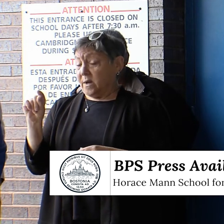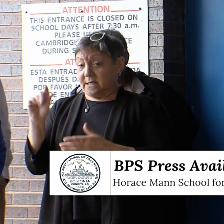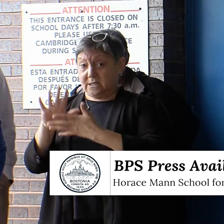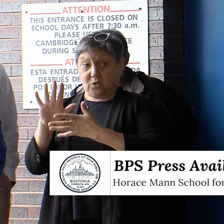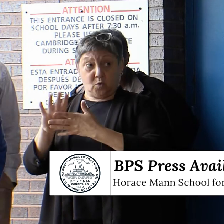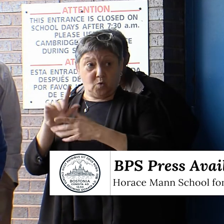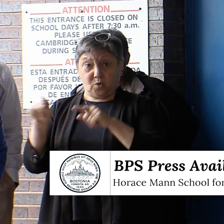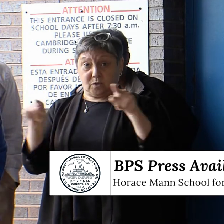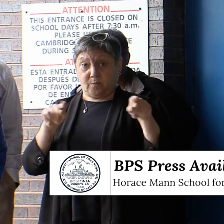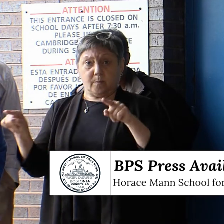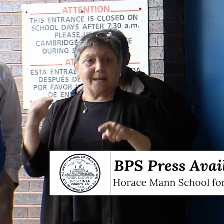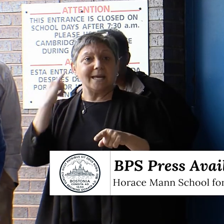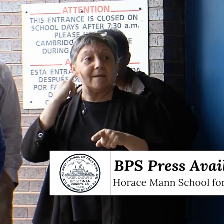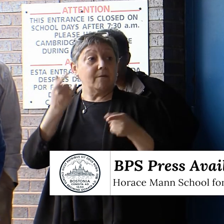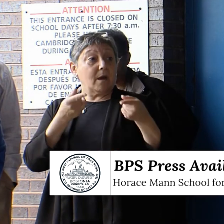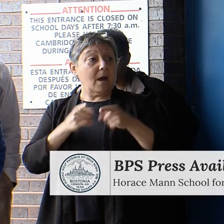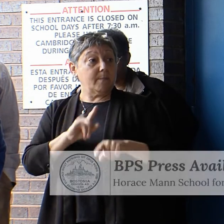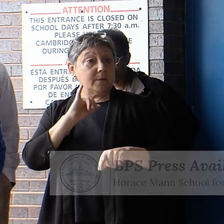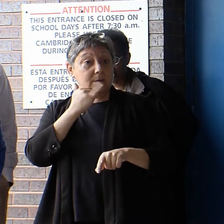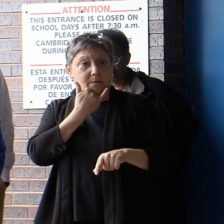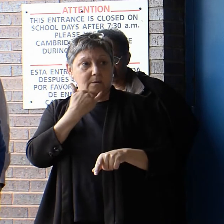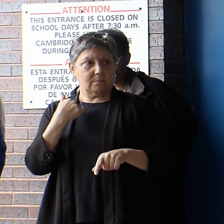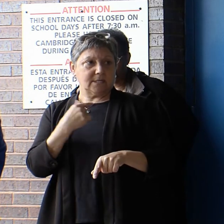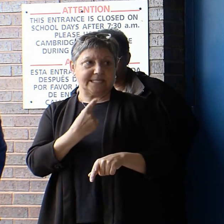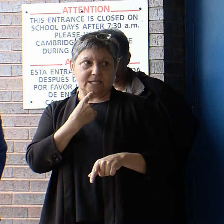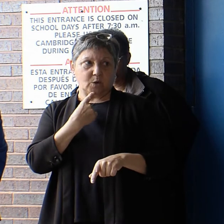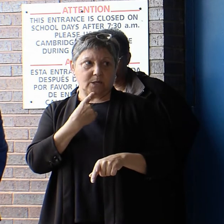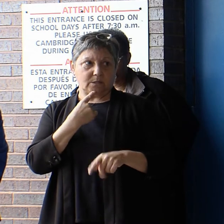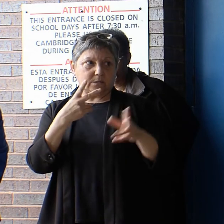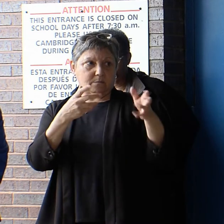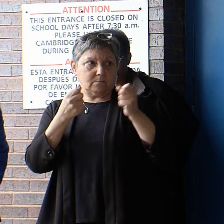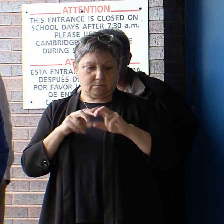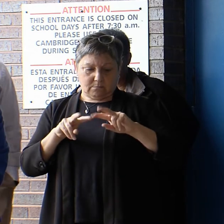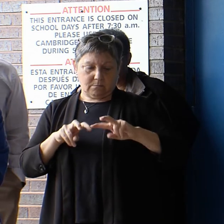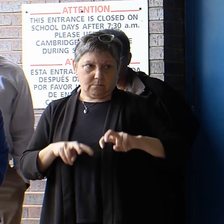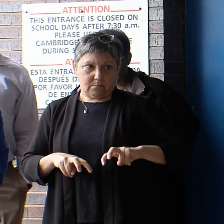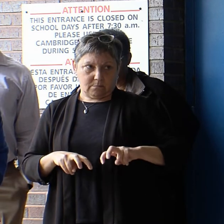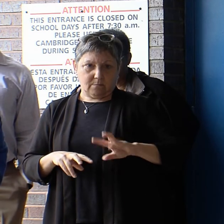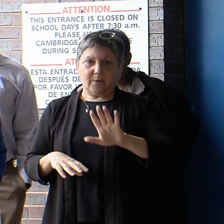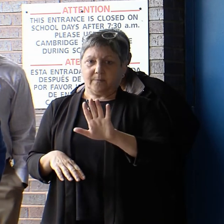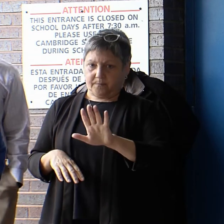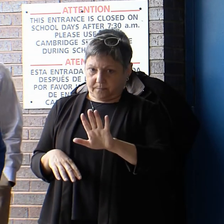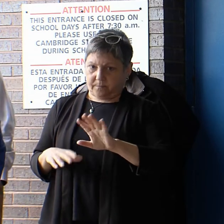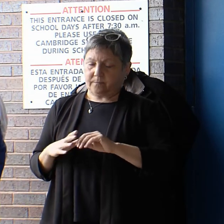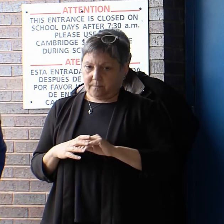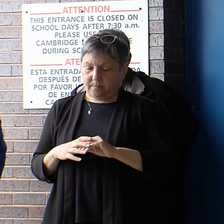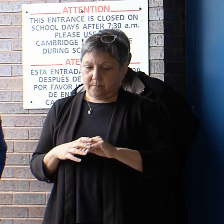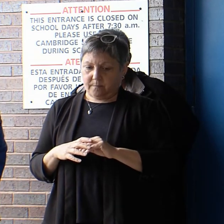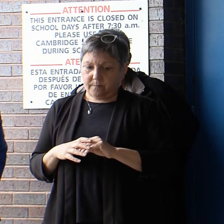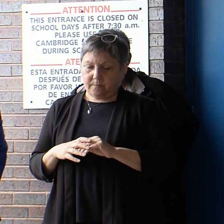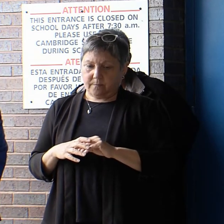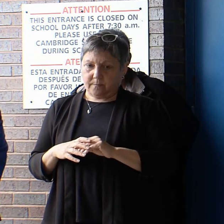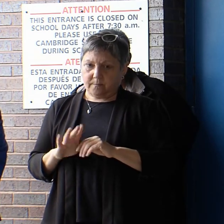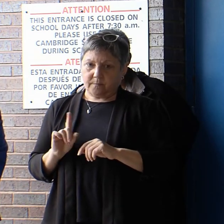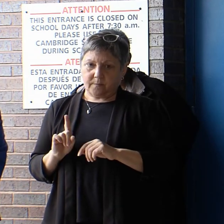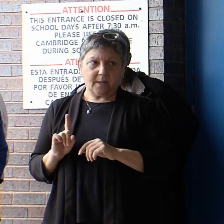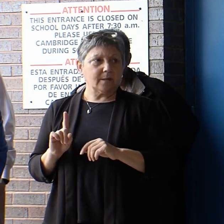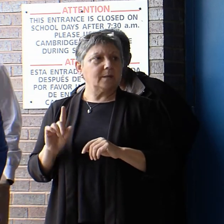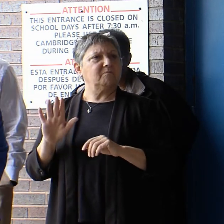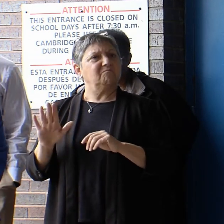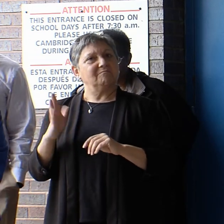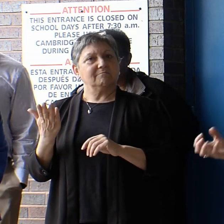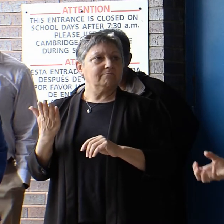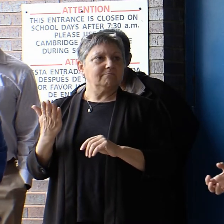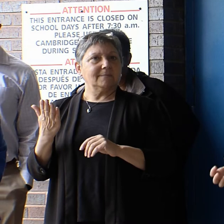We take each incident very, very seriously. But I do want to just dispel, you know, there's been some, I think, suggestion